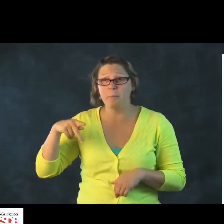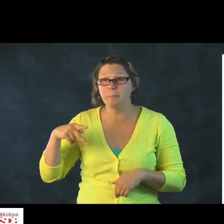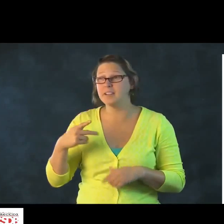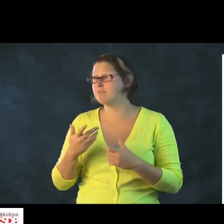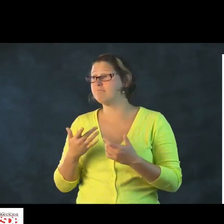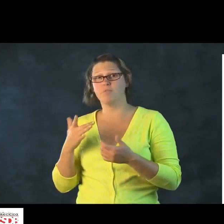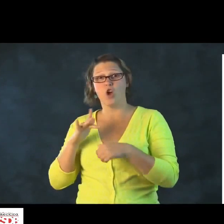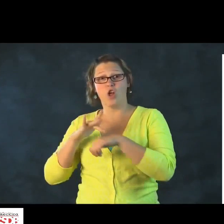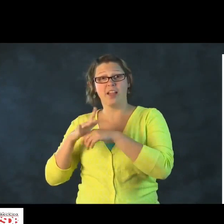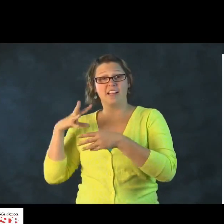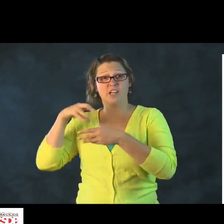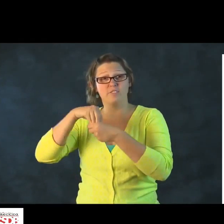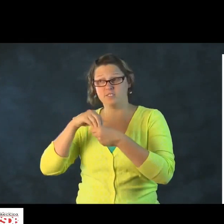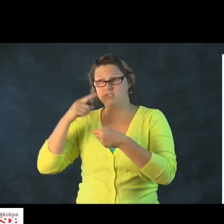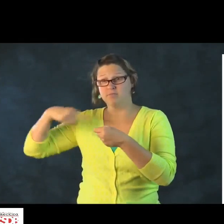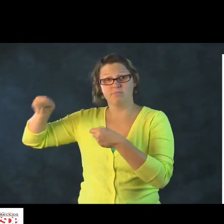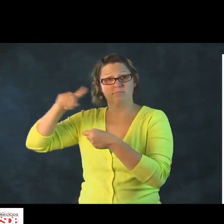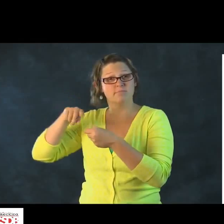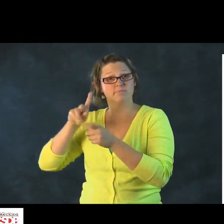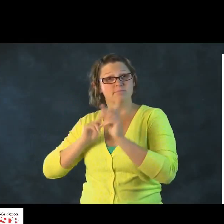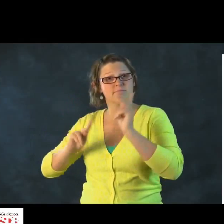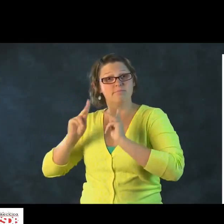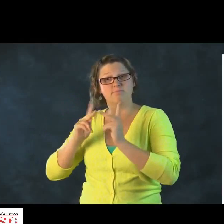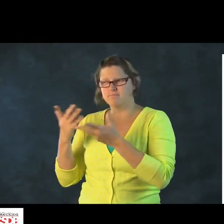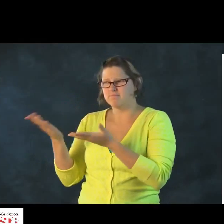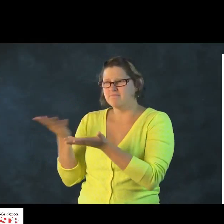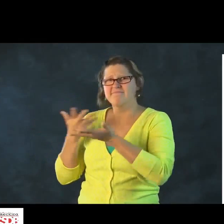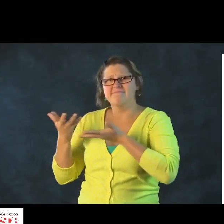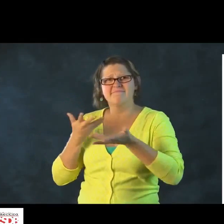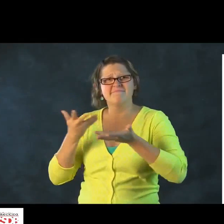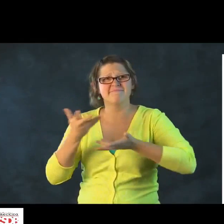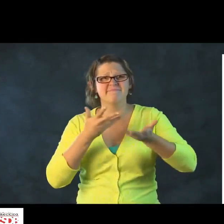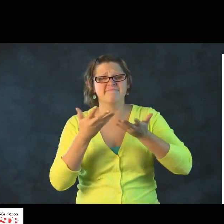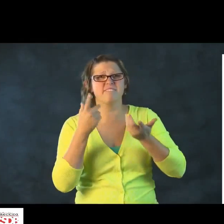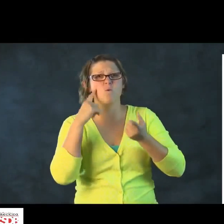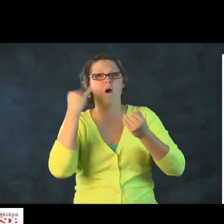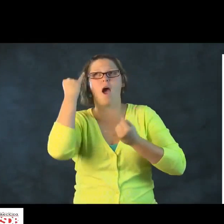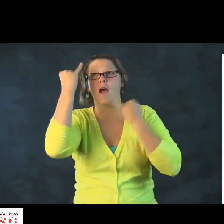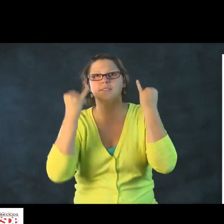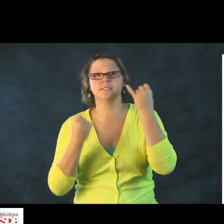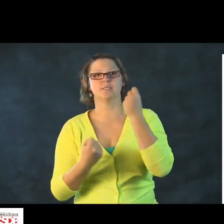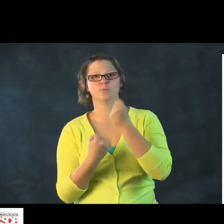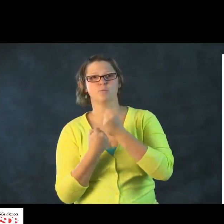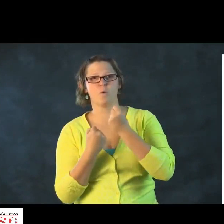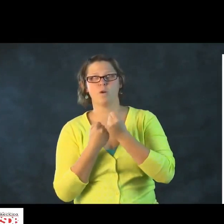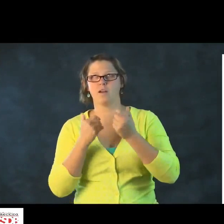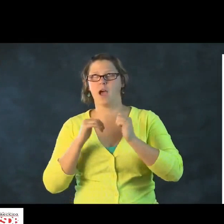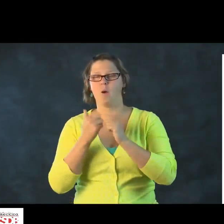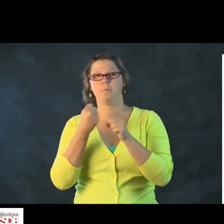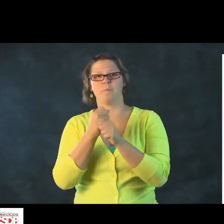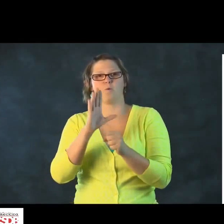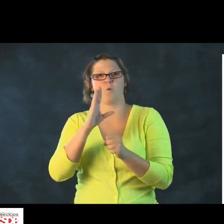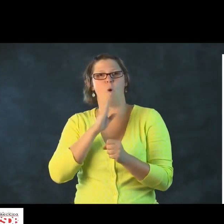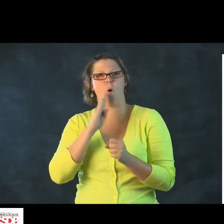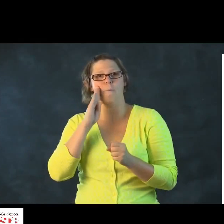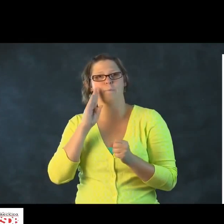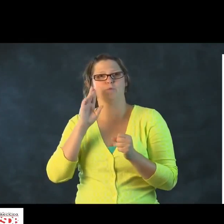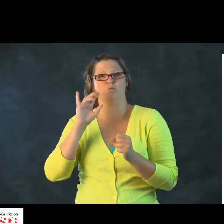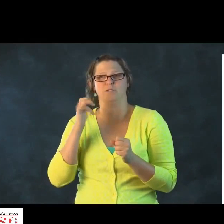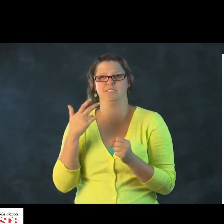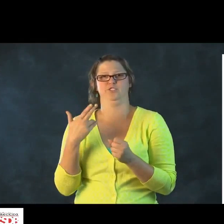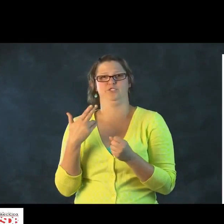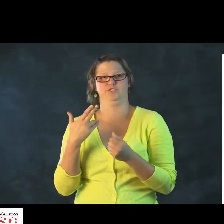You can talk with your child teachers, SLP. Talk with others about this and gather some ideas